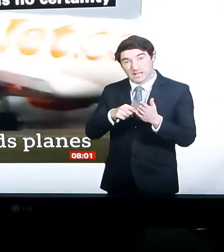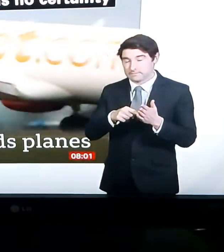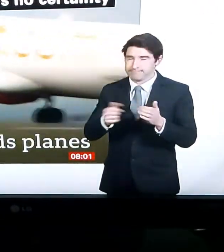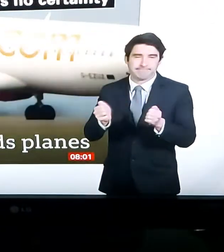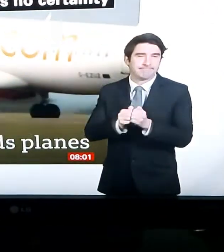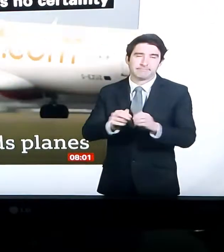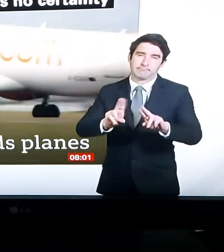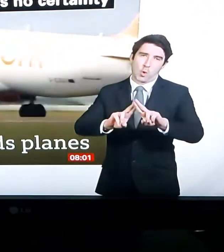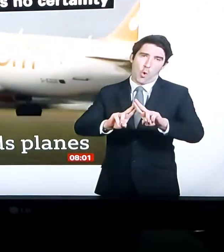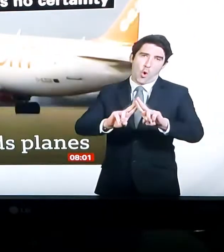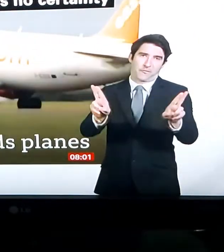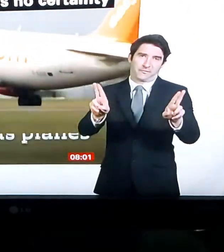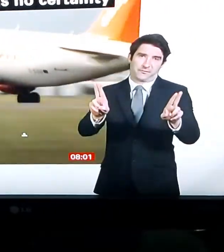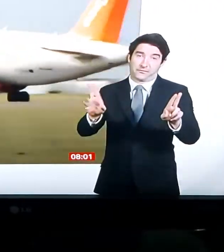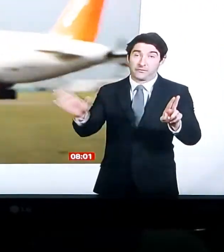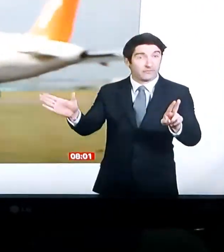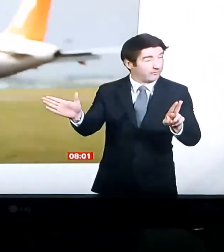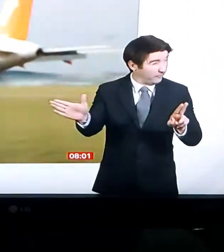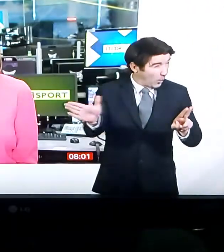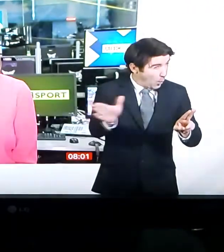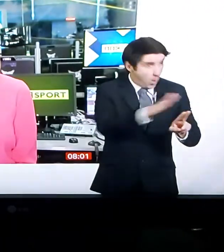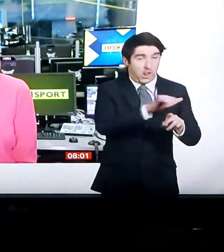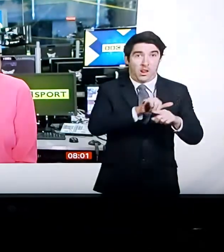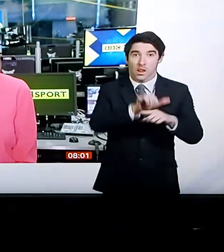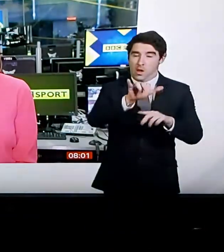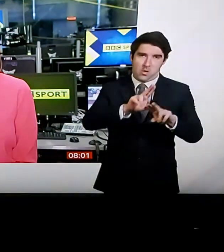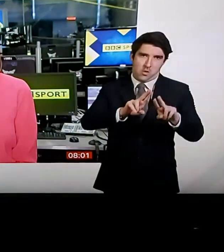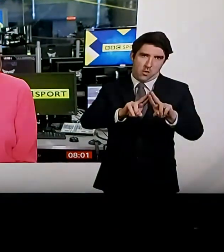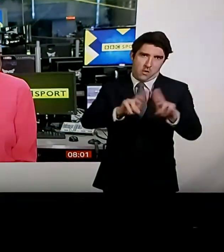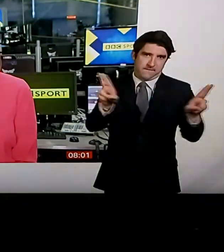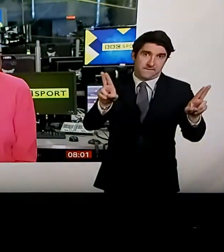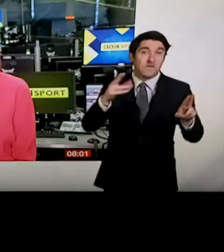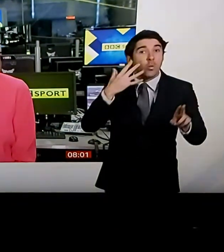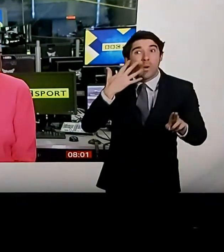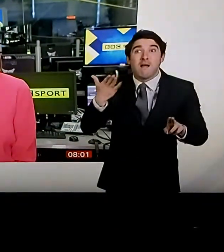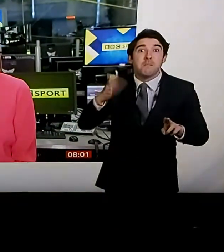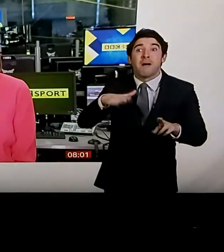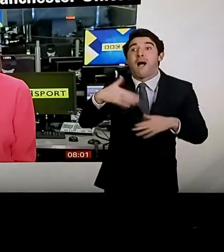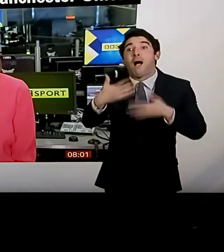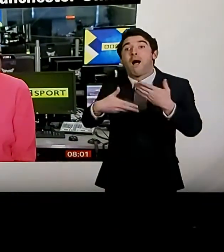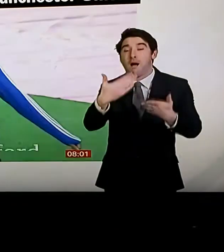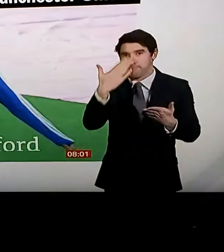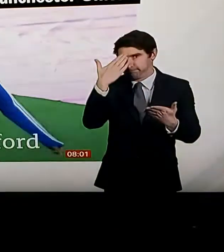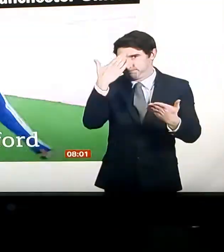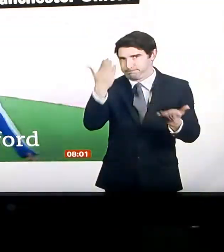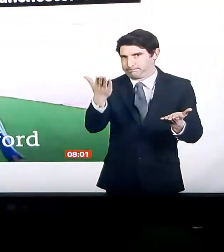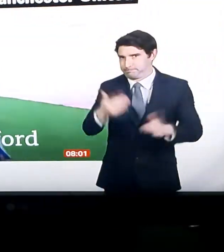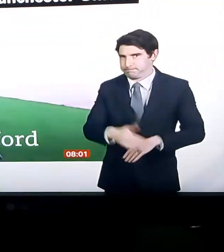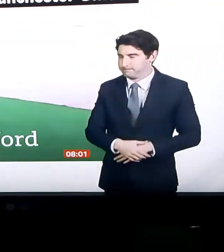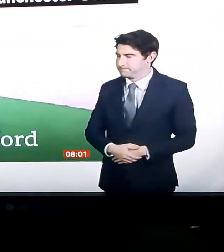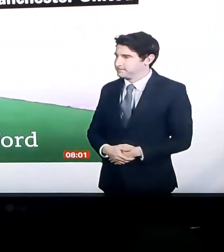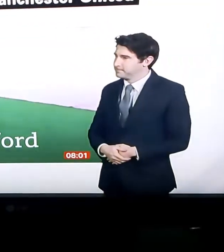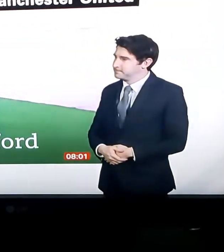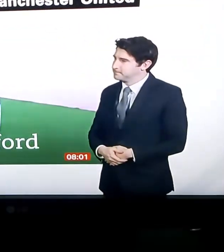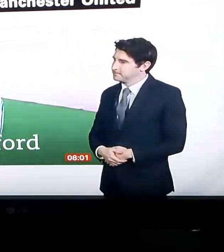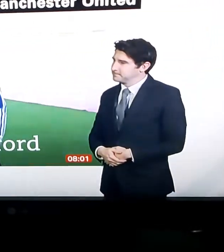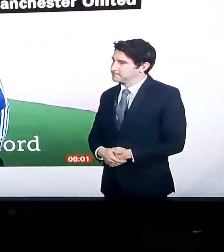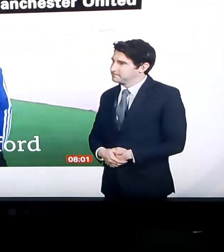there's no certainty when they'll restart. Making a difference in a world without football. Manchester United and England